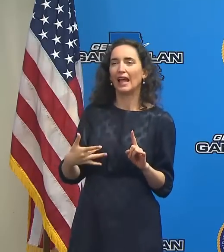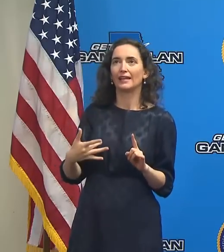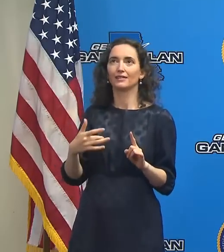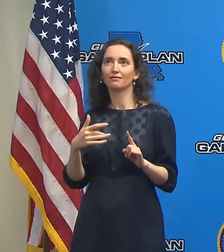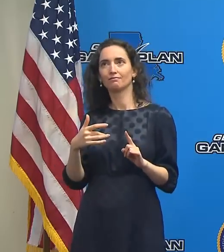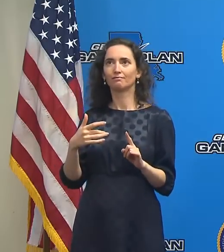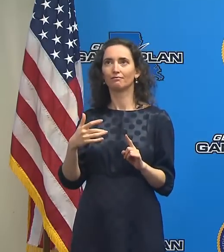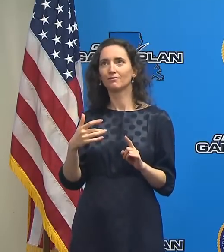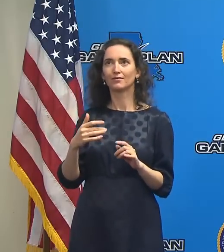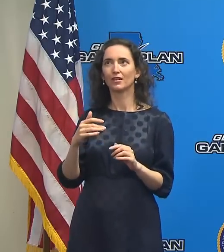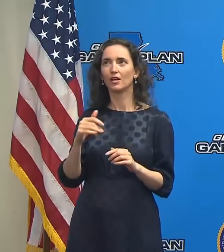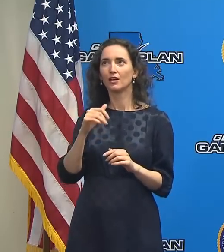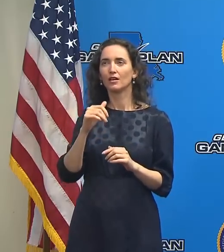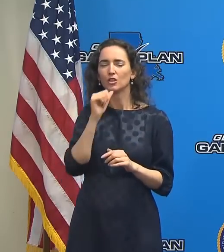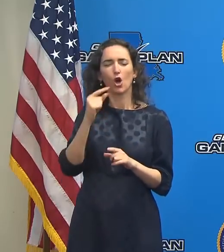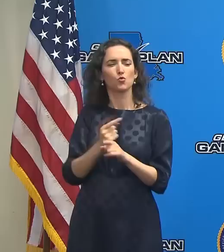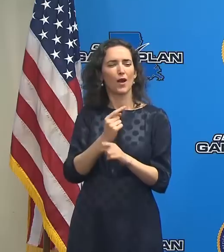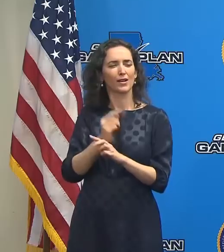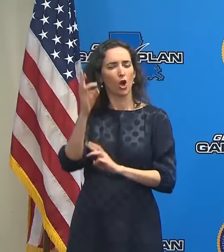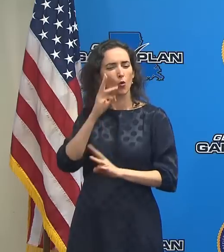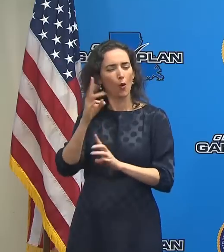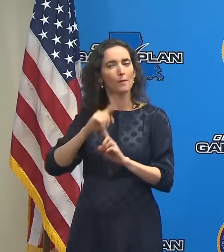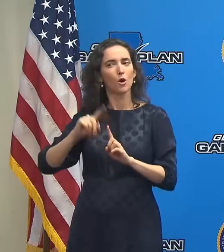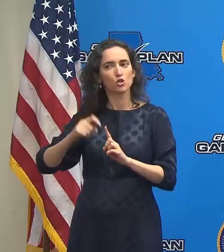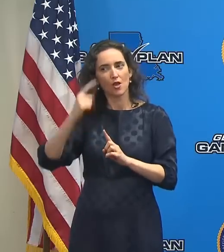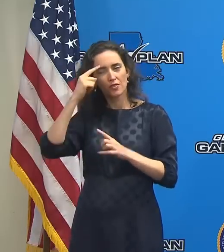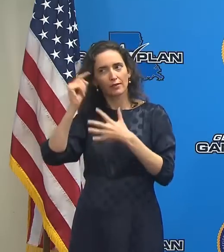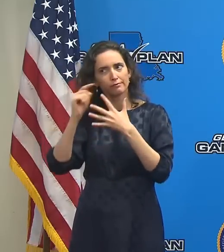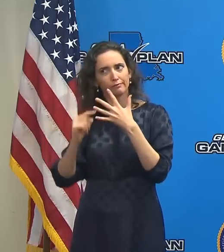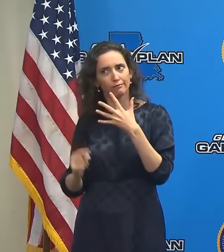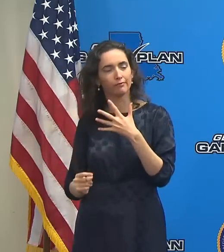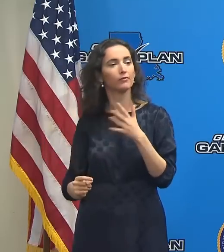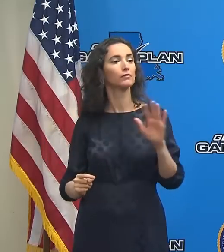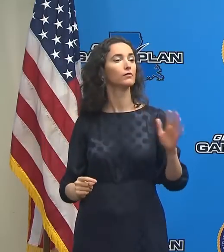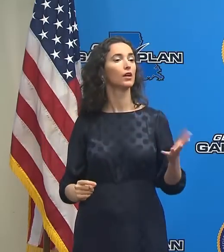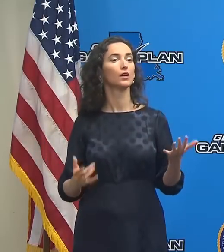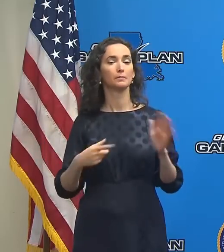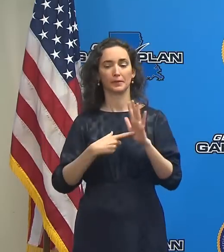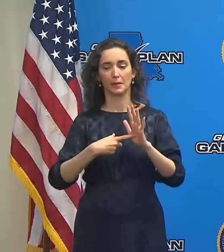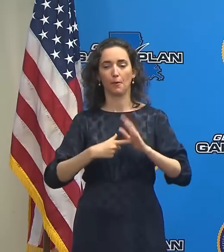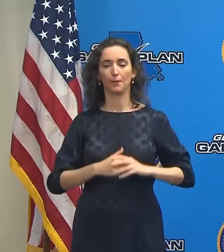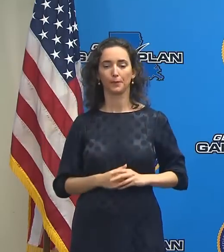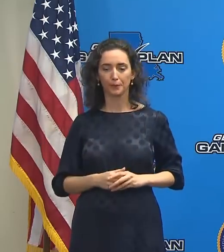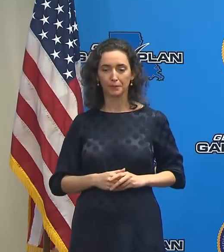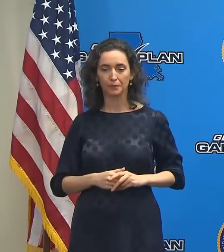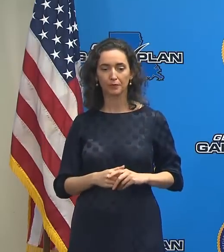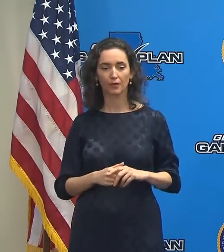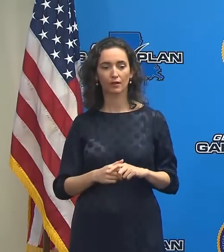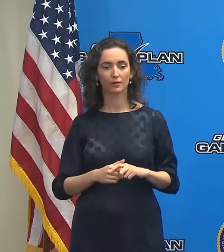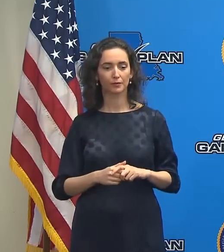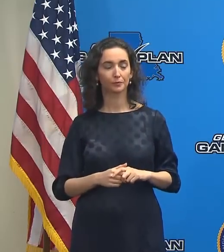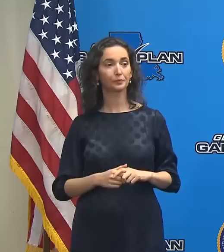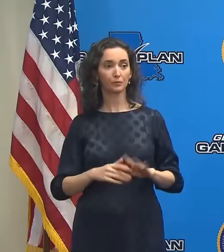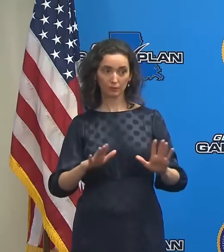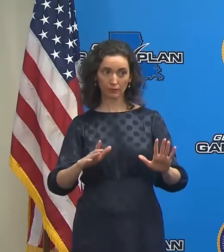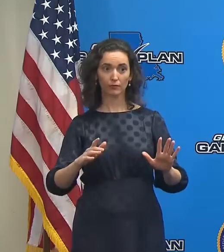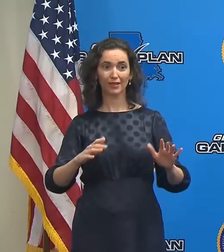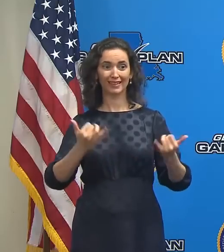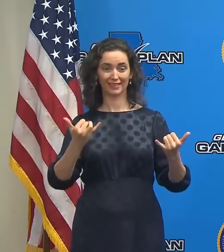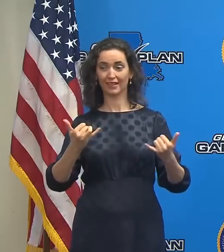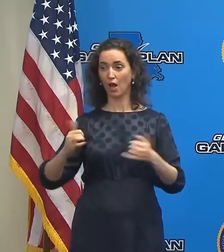experience. So, you know, what is it that that's necessary in order to to make sure that your efforts with respect to COVID